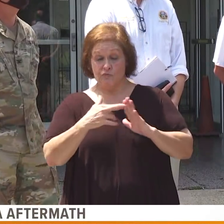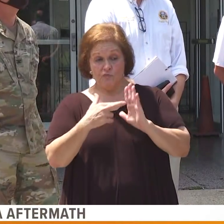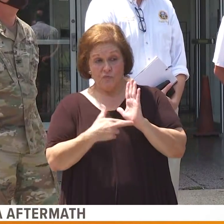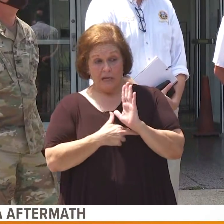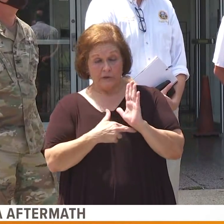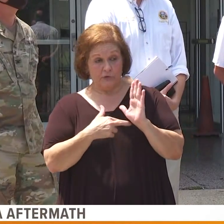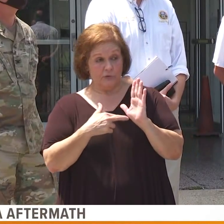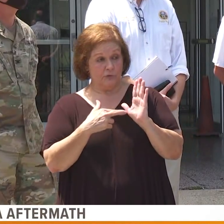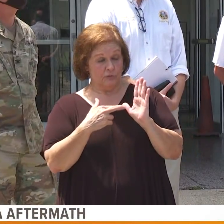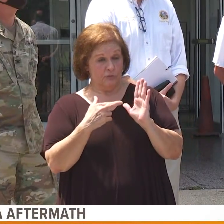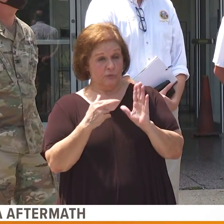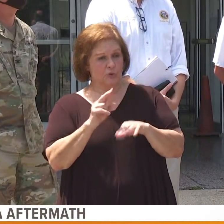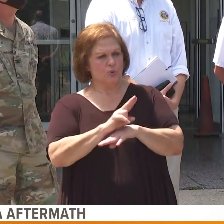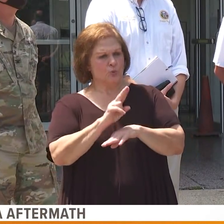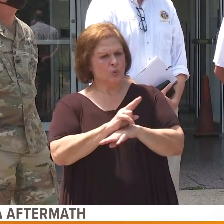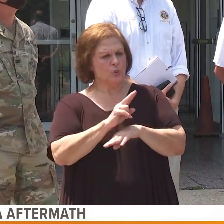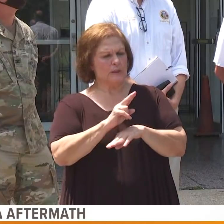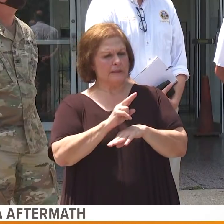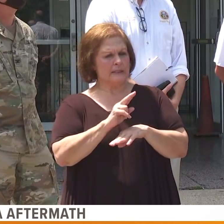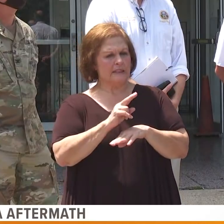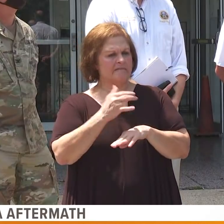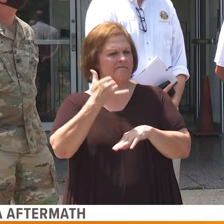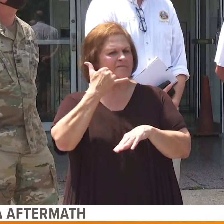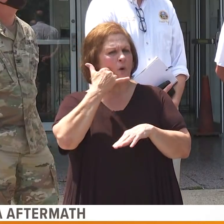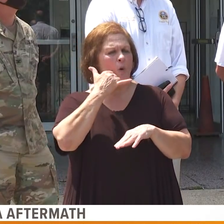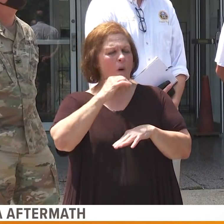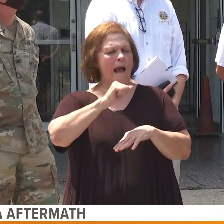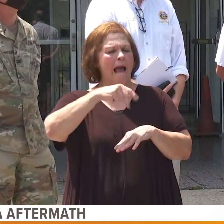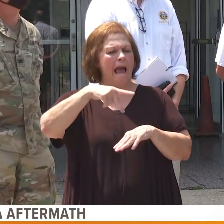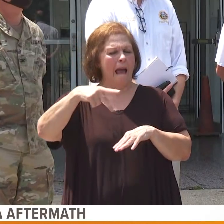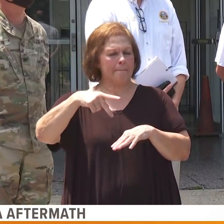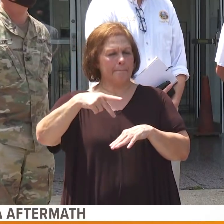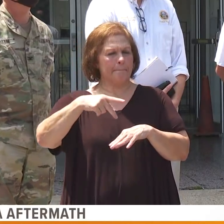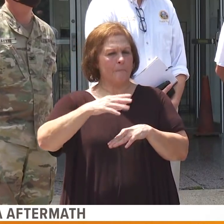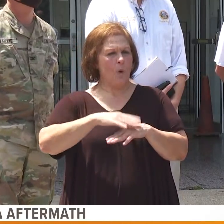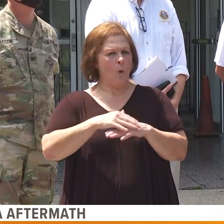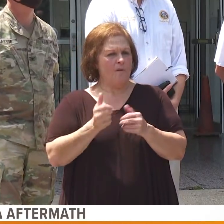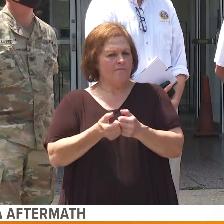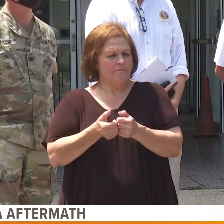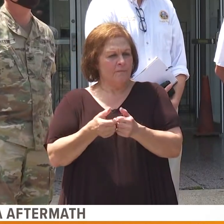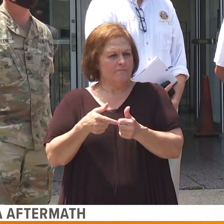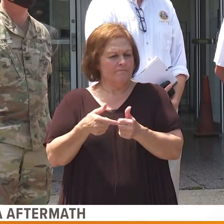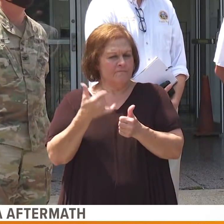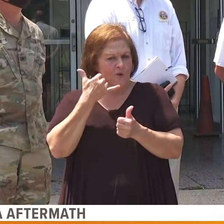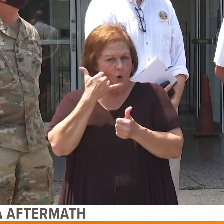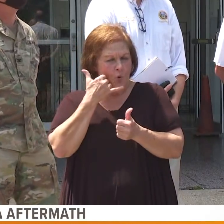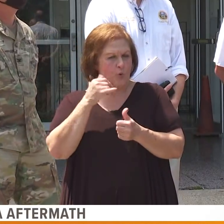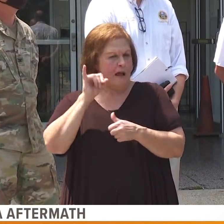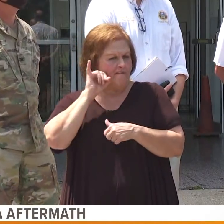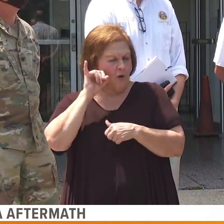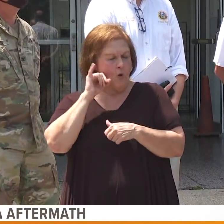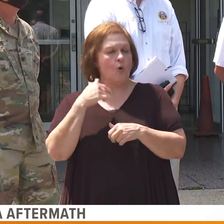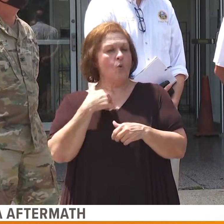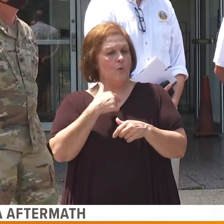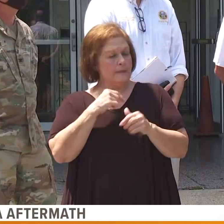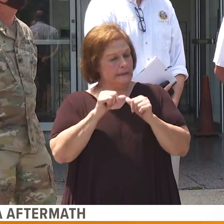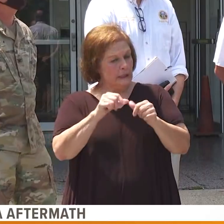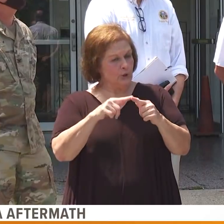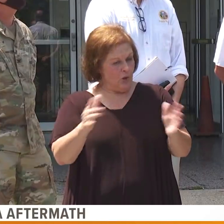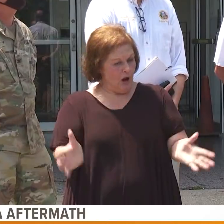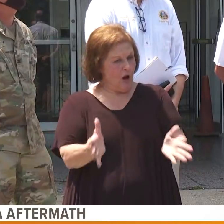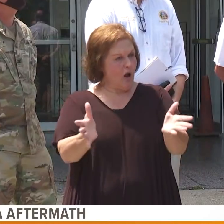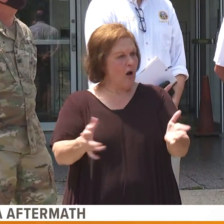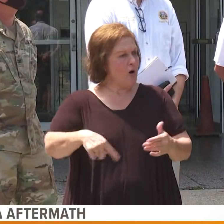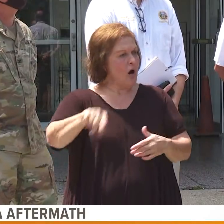occurred using the mobile app, as a matter of fact, and online. And we will continue to encourage residents to do this